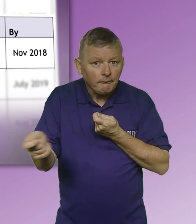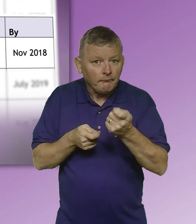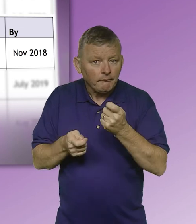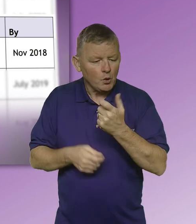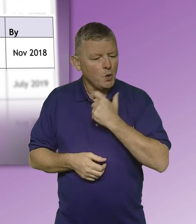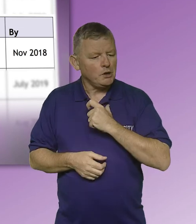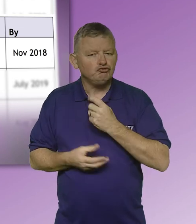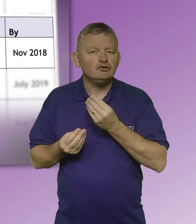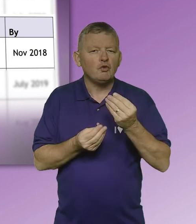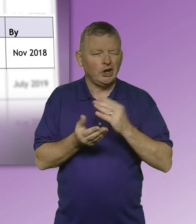Human Resources